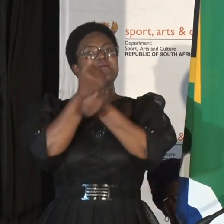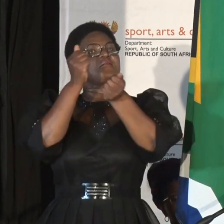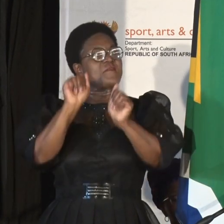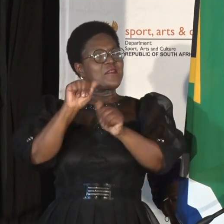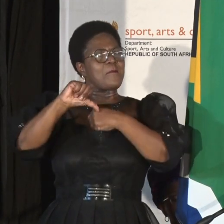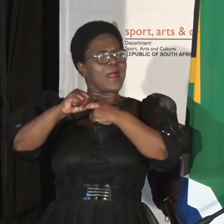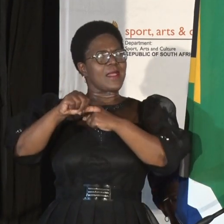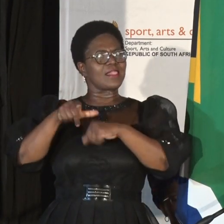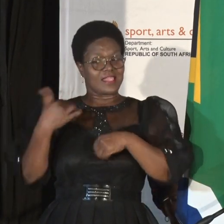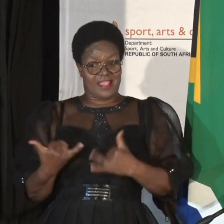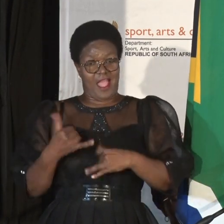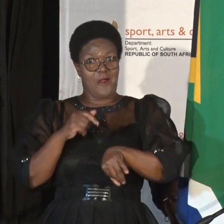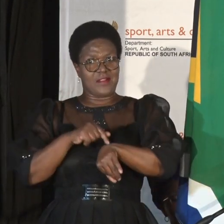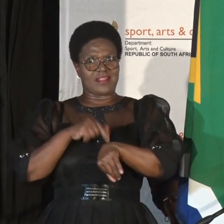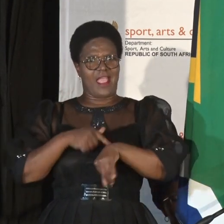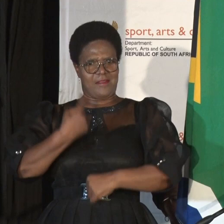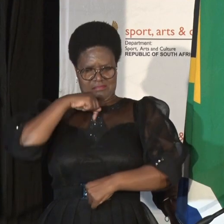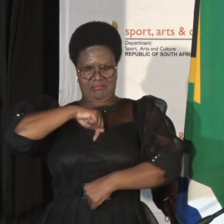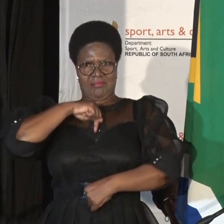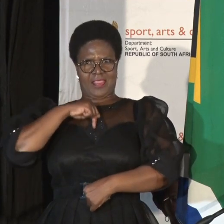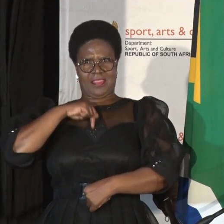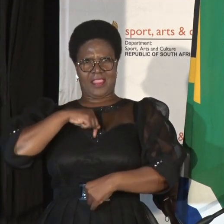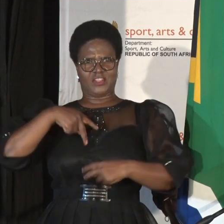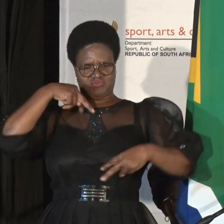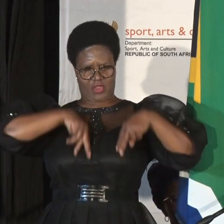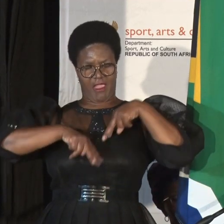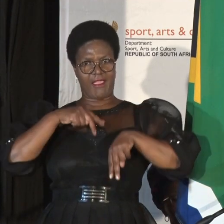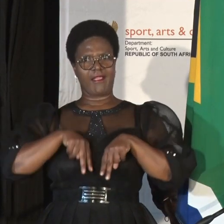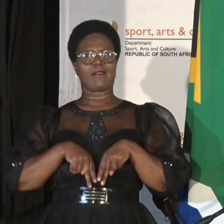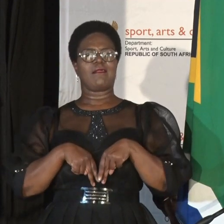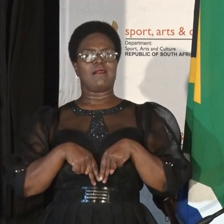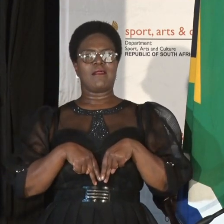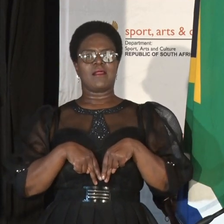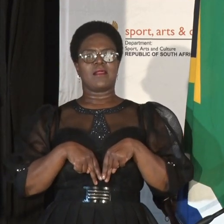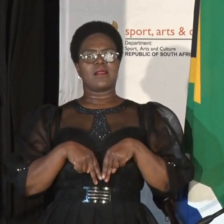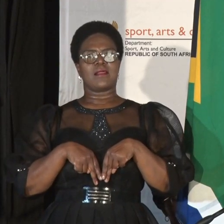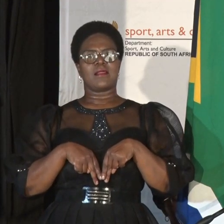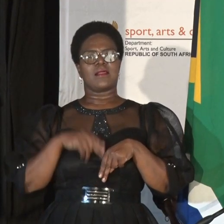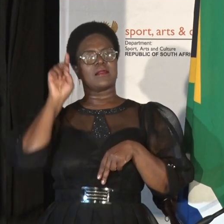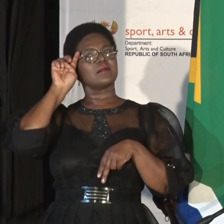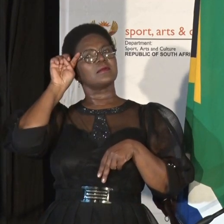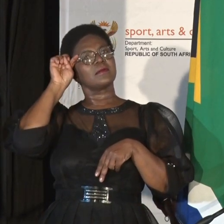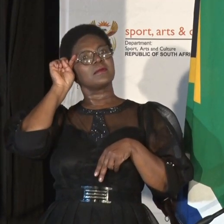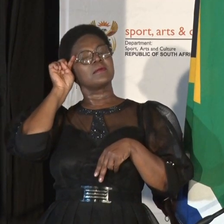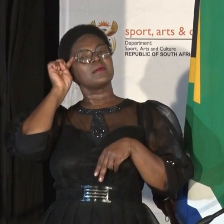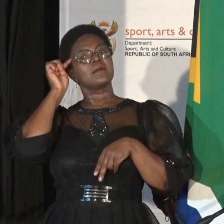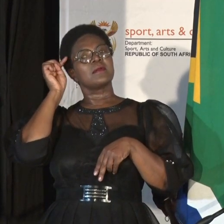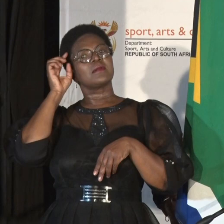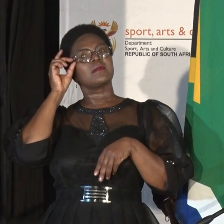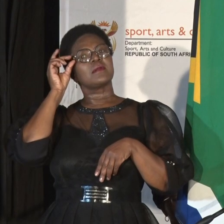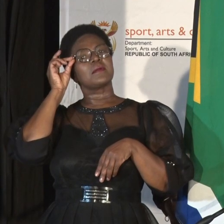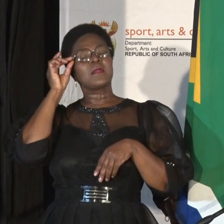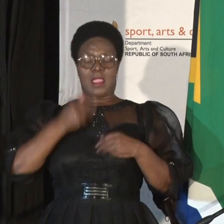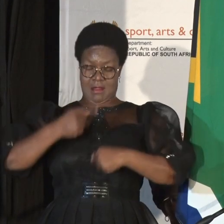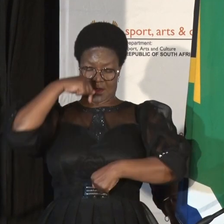of reflection. We must reflect of the progress we have traversed at the same